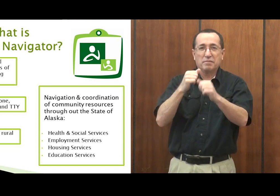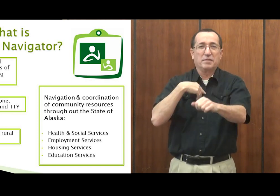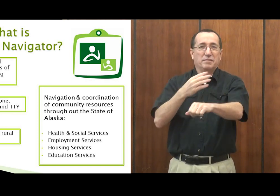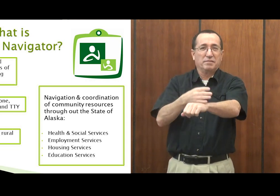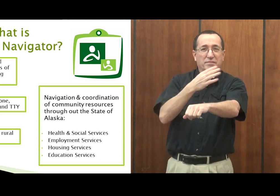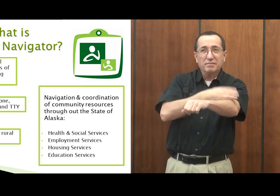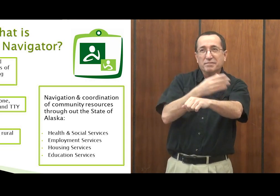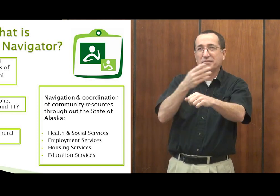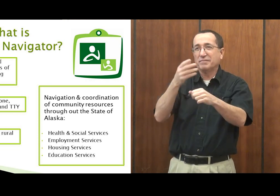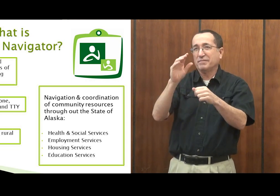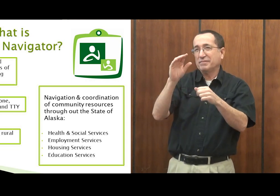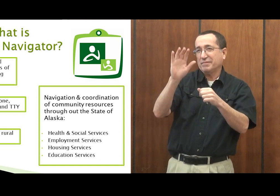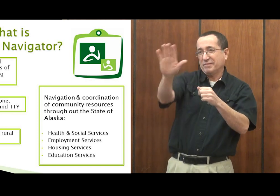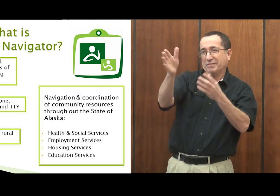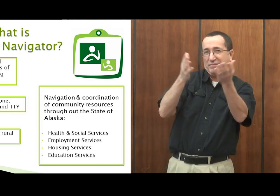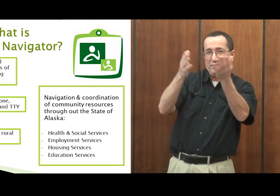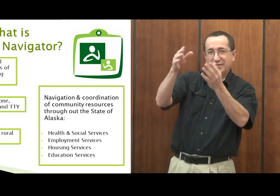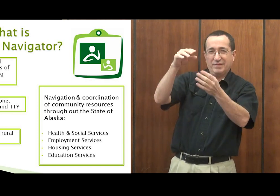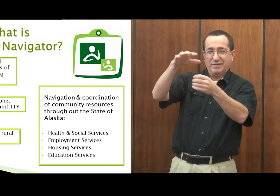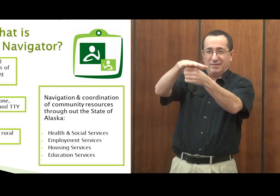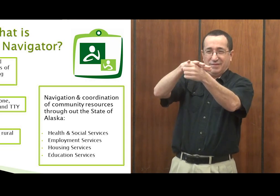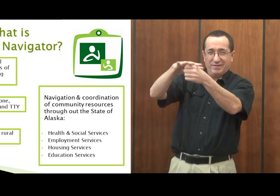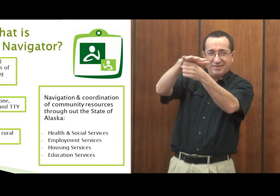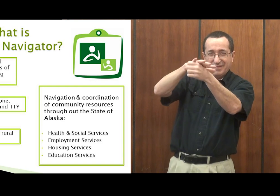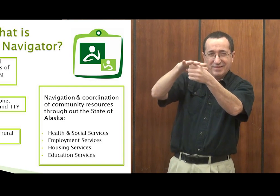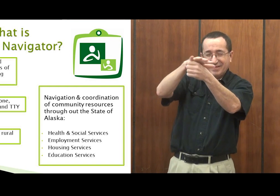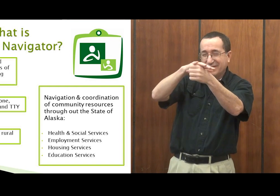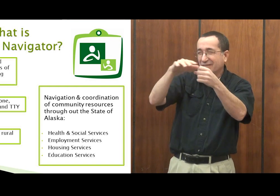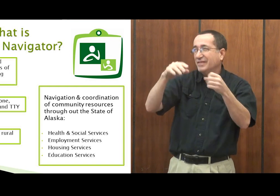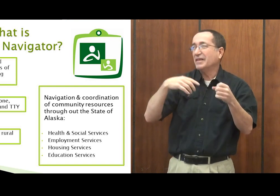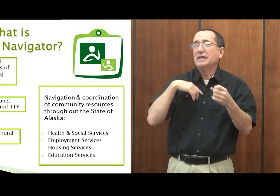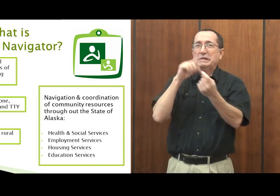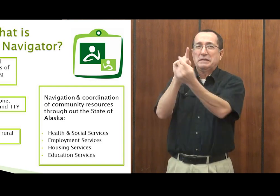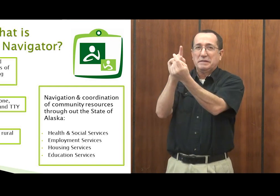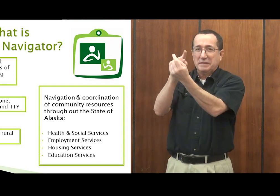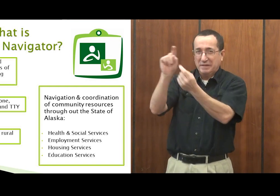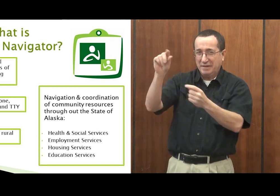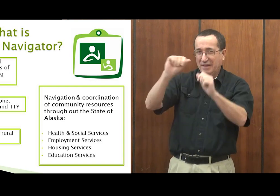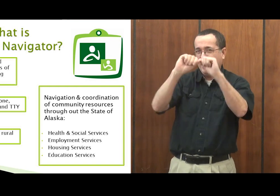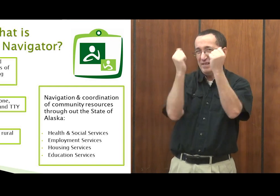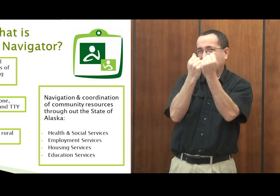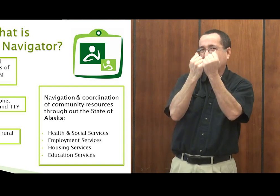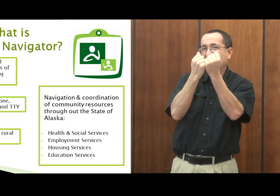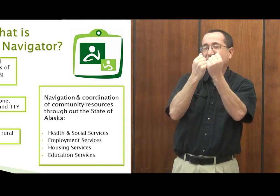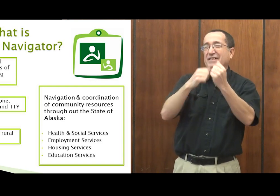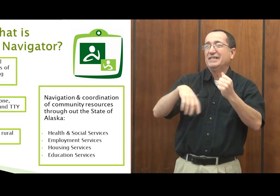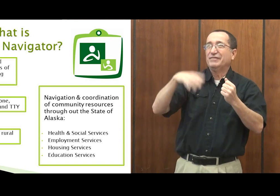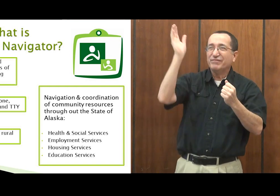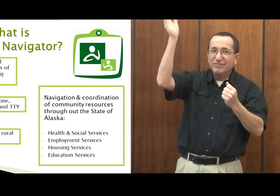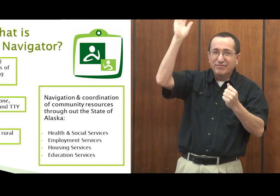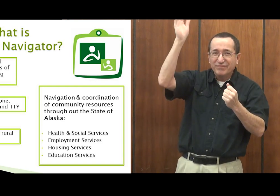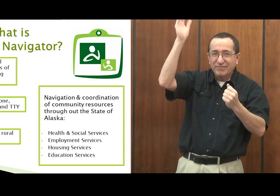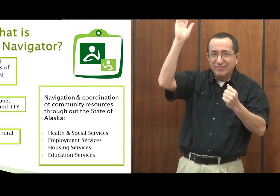sit down and talk and see what we can do to improve services in their rural areas.